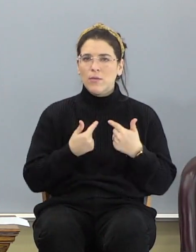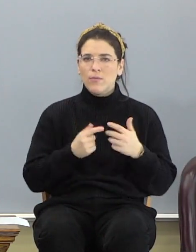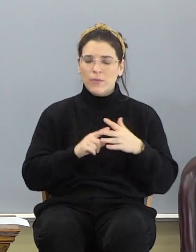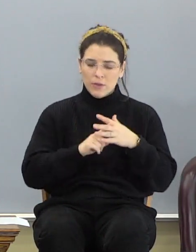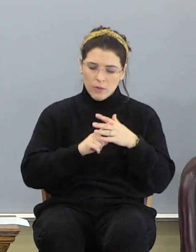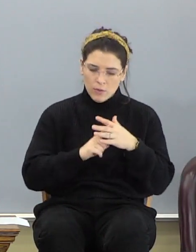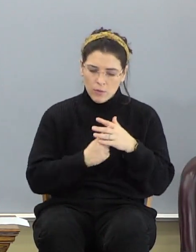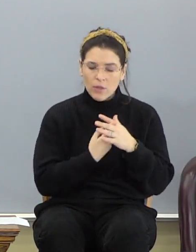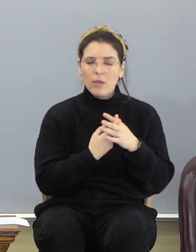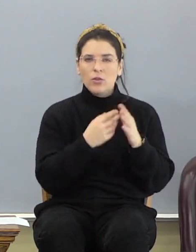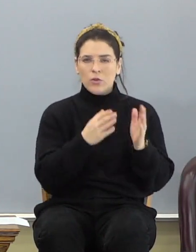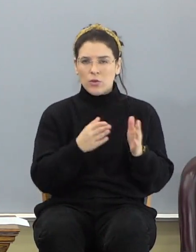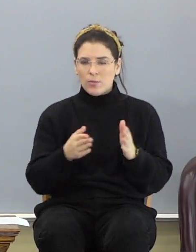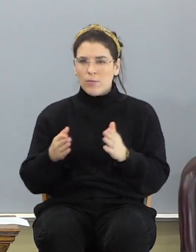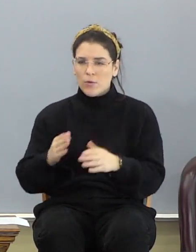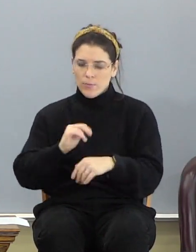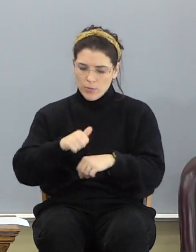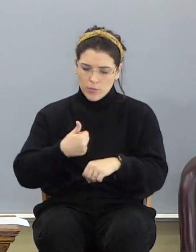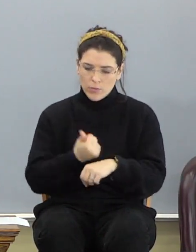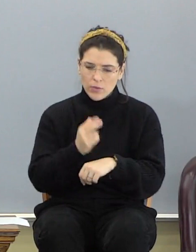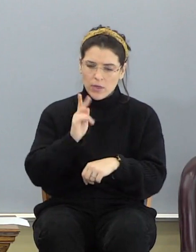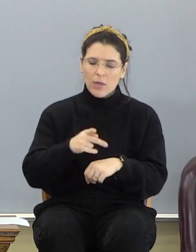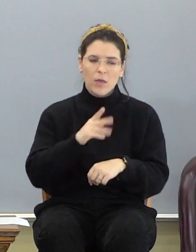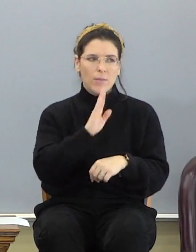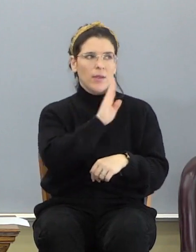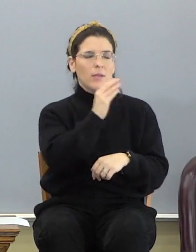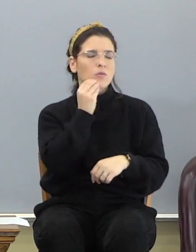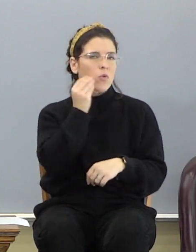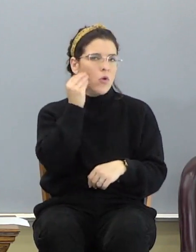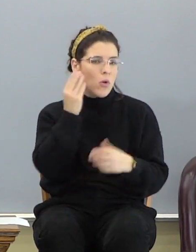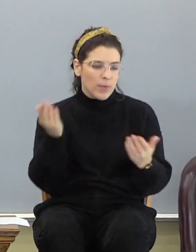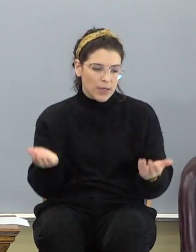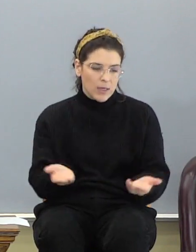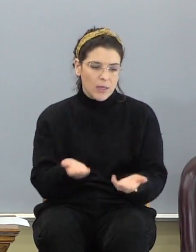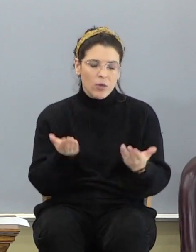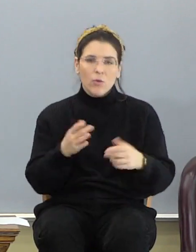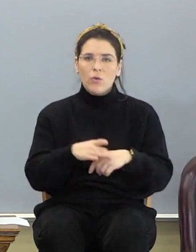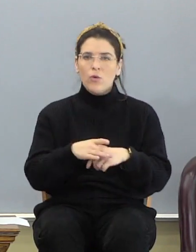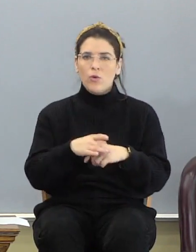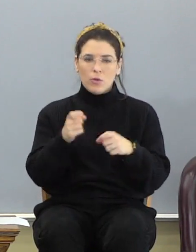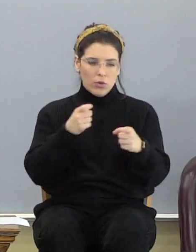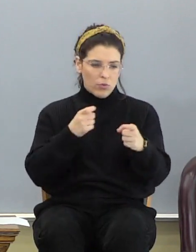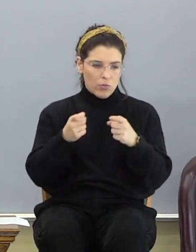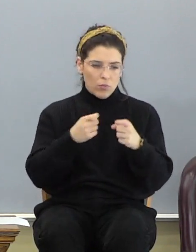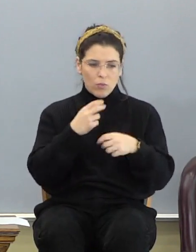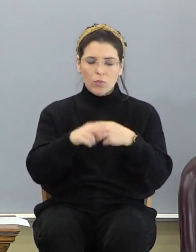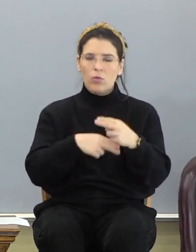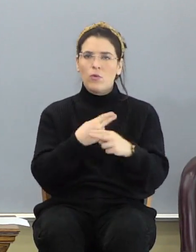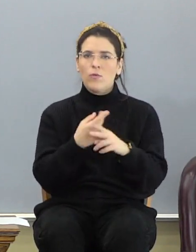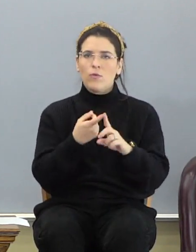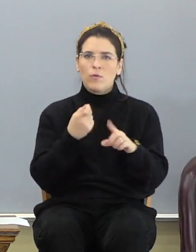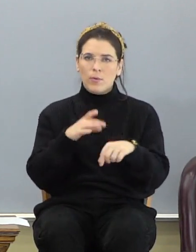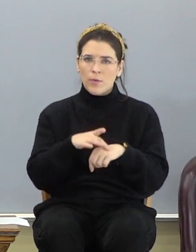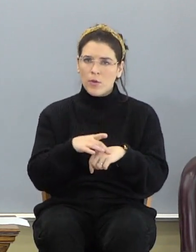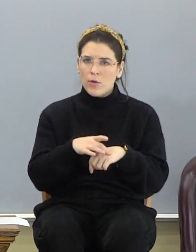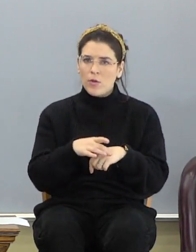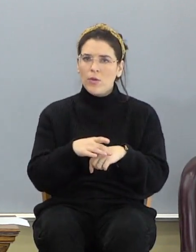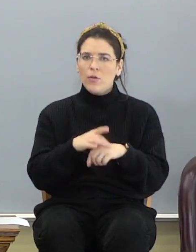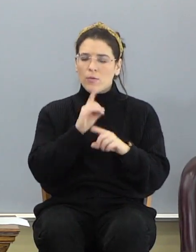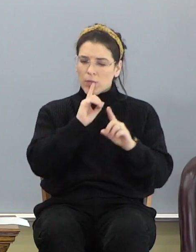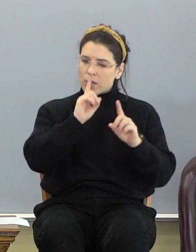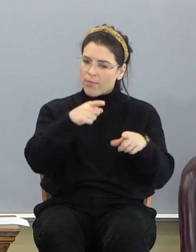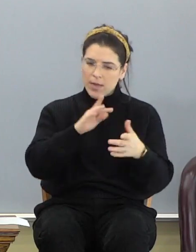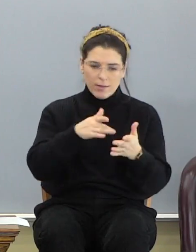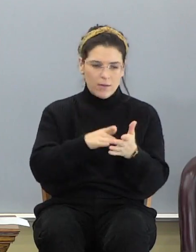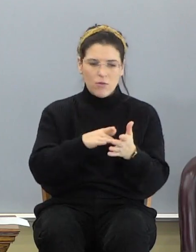original purpose was to set up His residence on the earth. And rule the universe from the earth, the earth being the command center